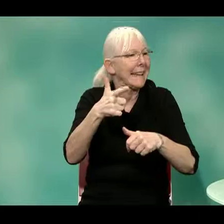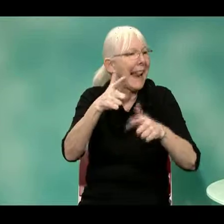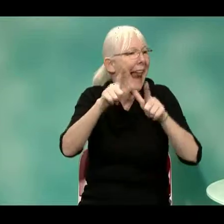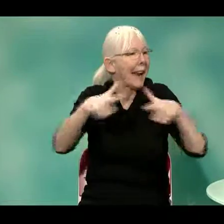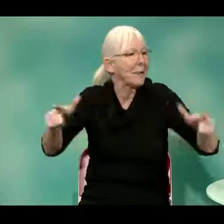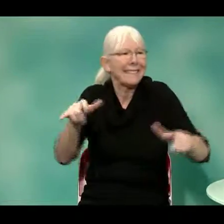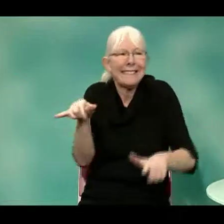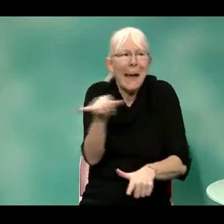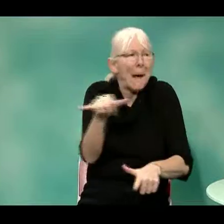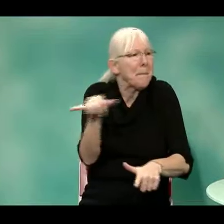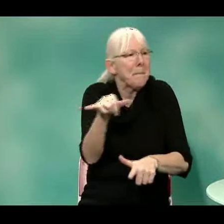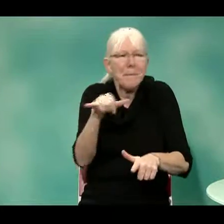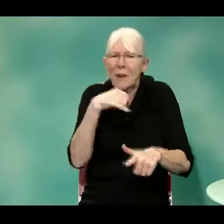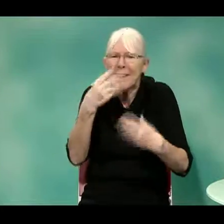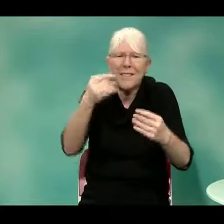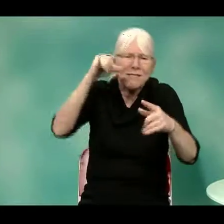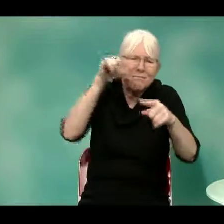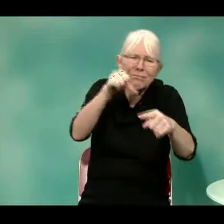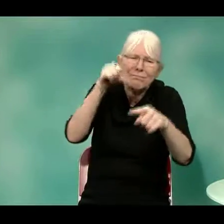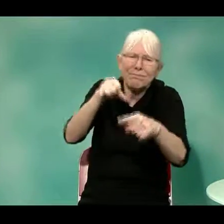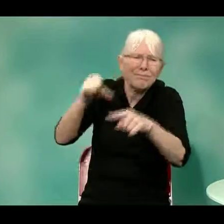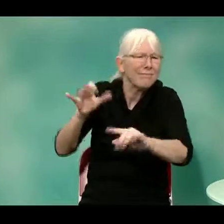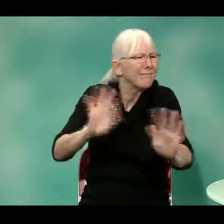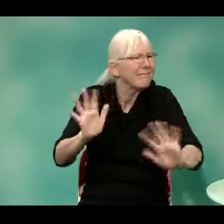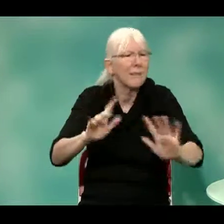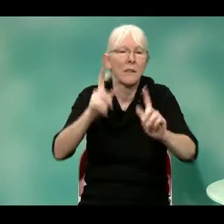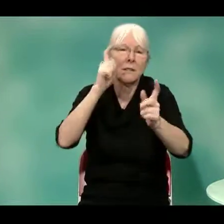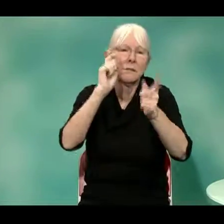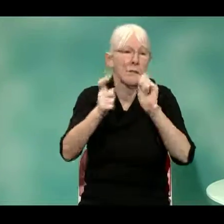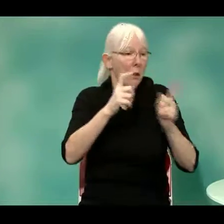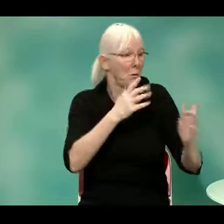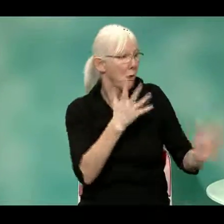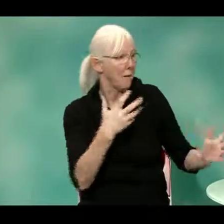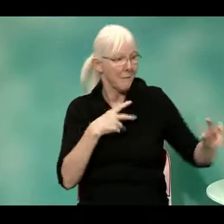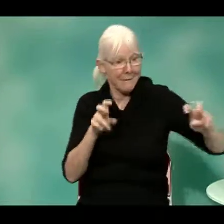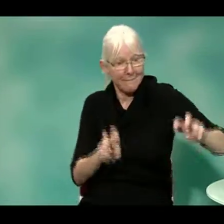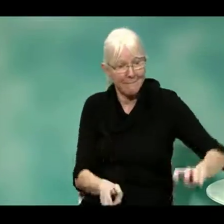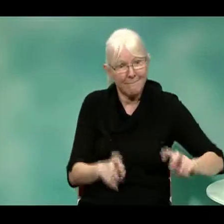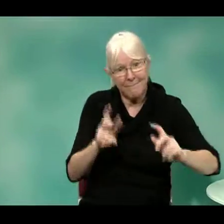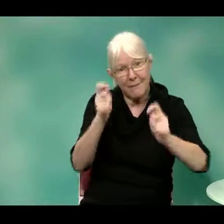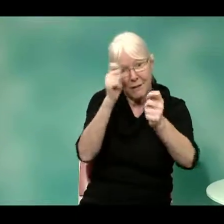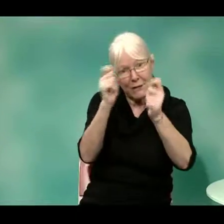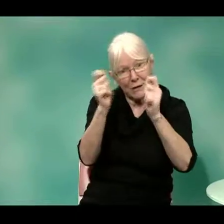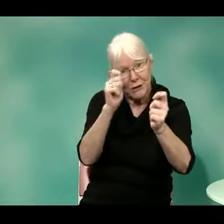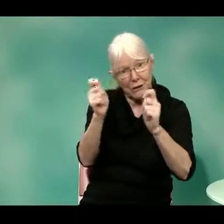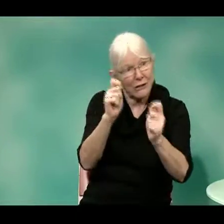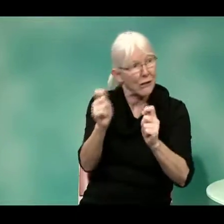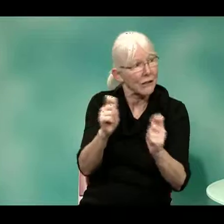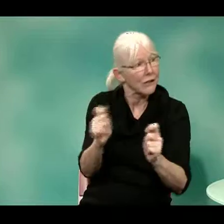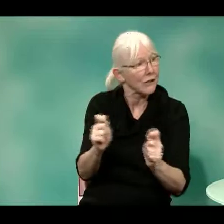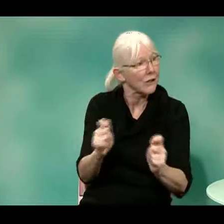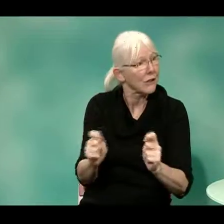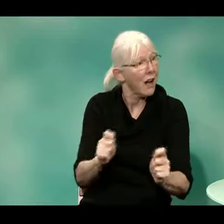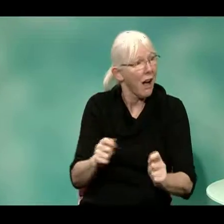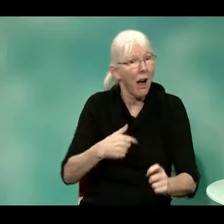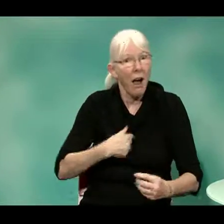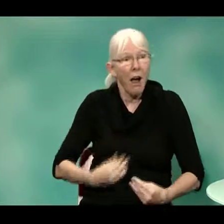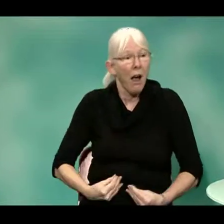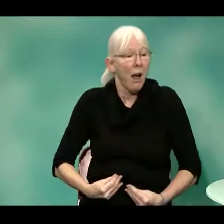people who are using English as a second language. You know, I told them that, you know, these sentences that they've got pre-programmed aren't